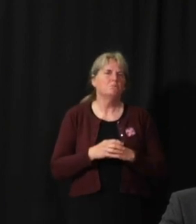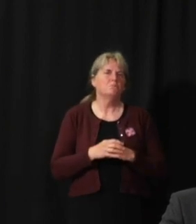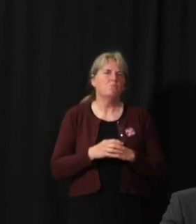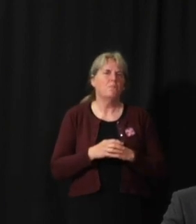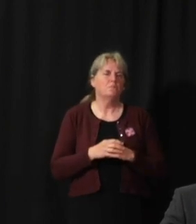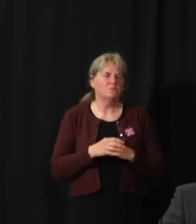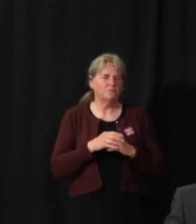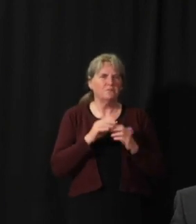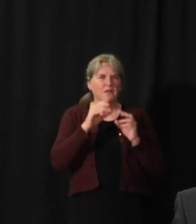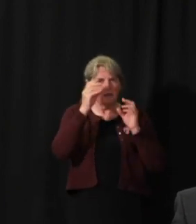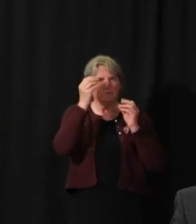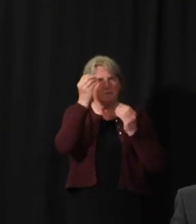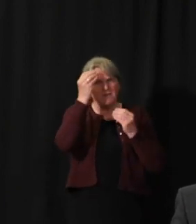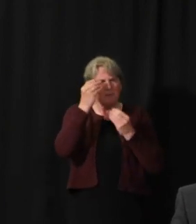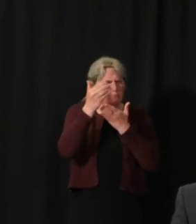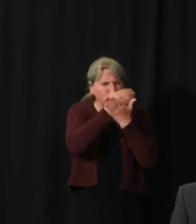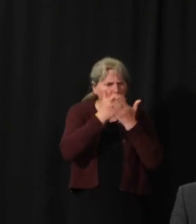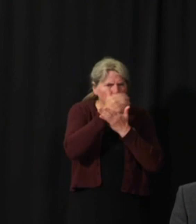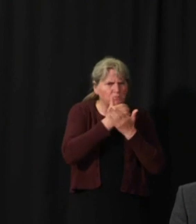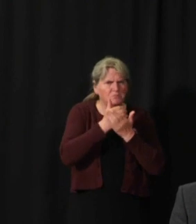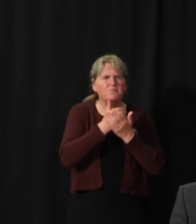with when we're doing modelling.